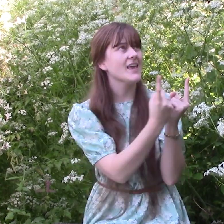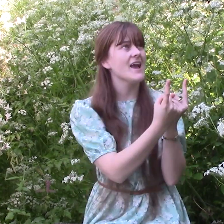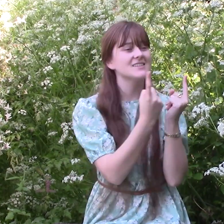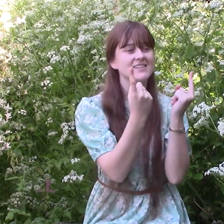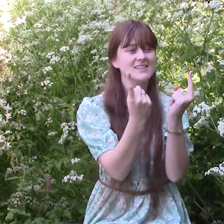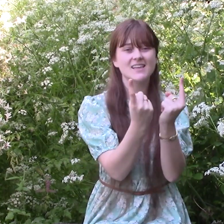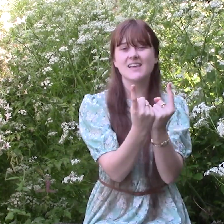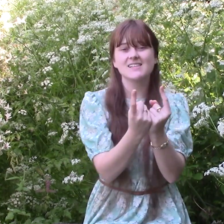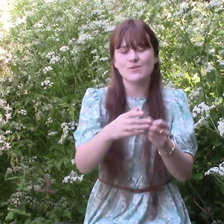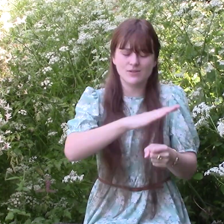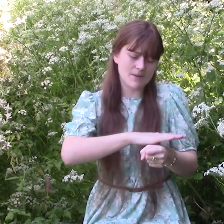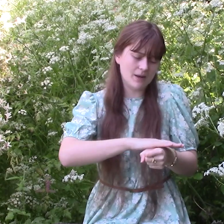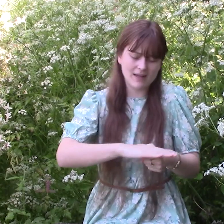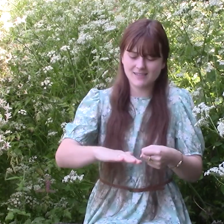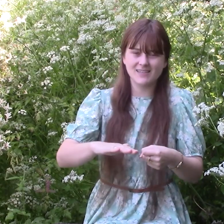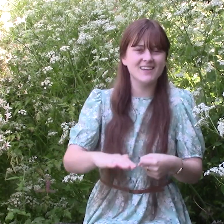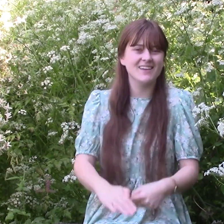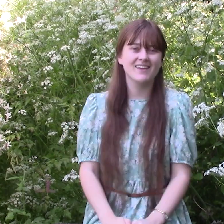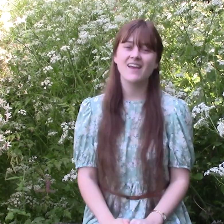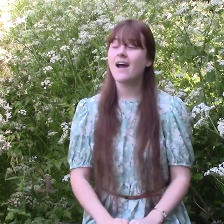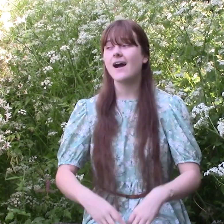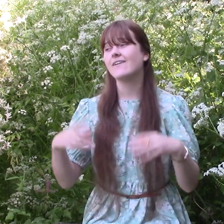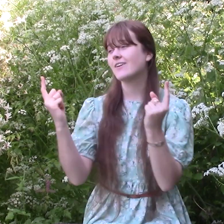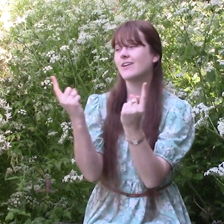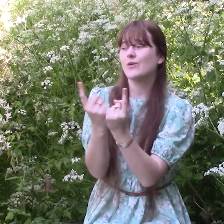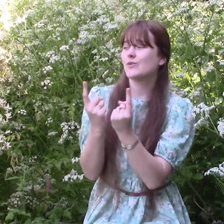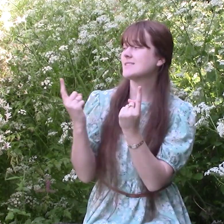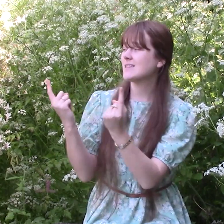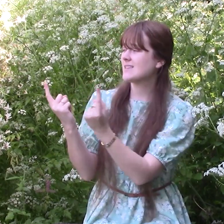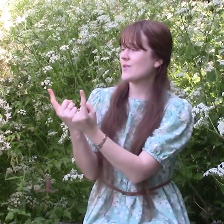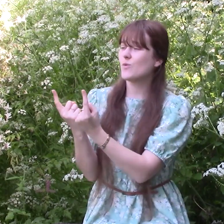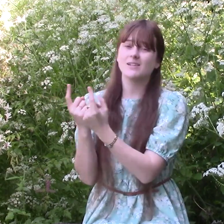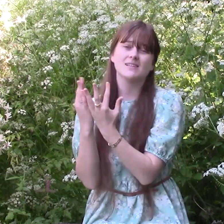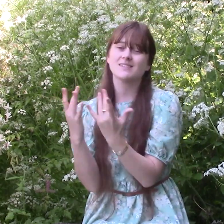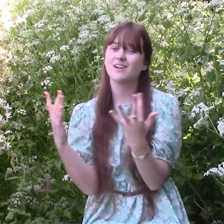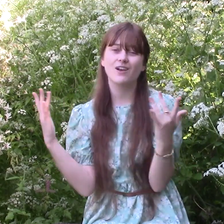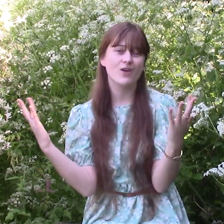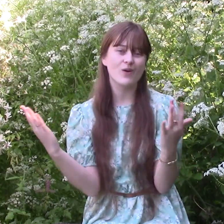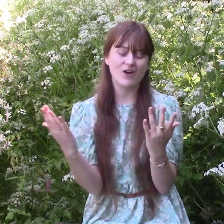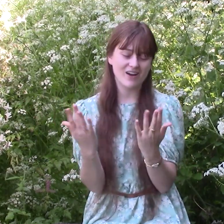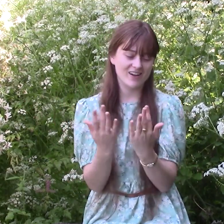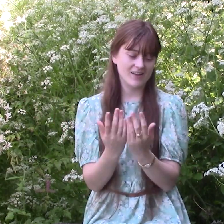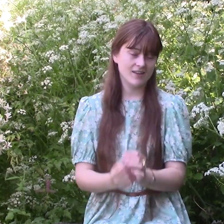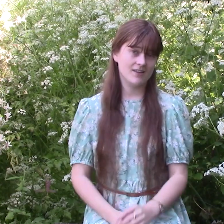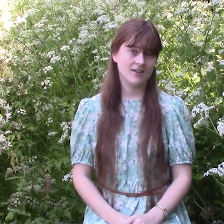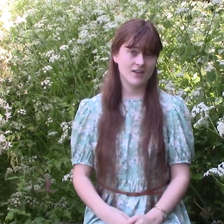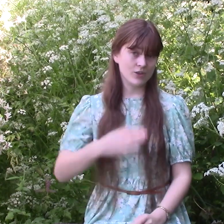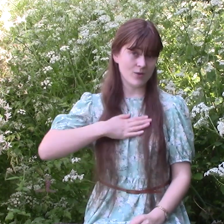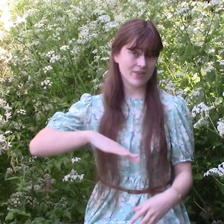gadgets and gizmos aplenty I've got who's at sin, what's its galore You want